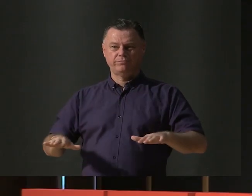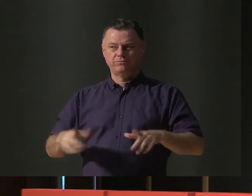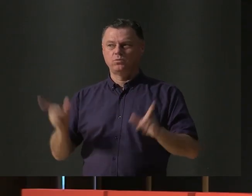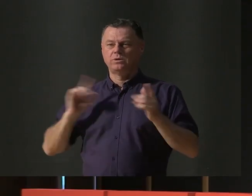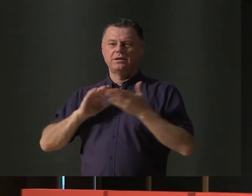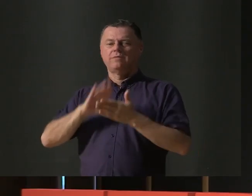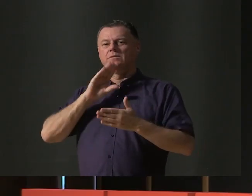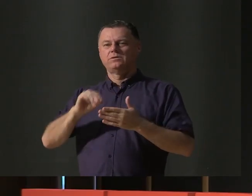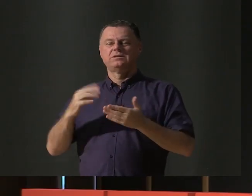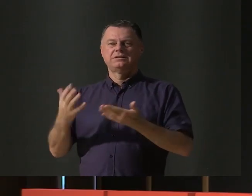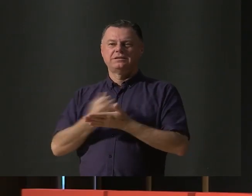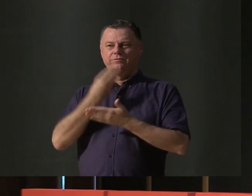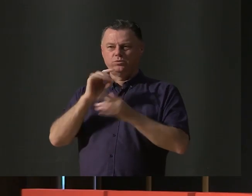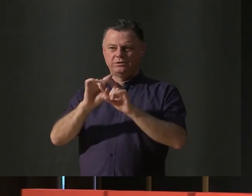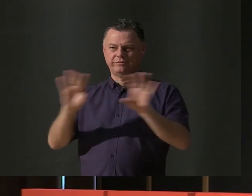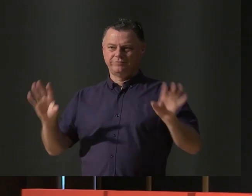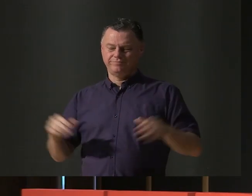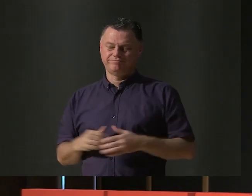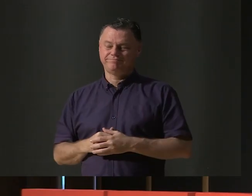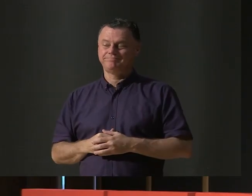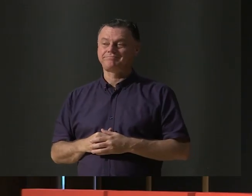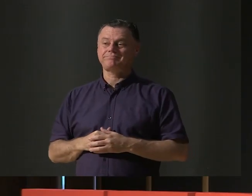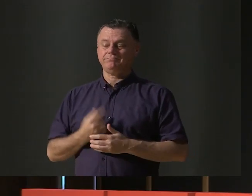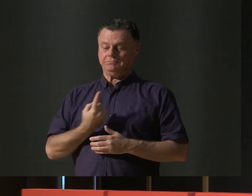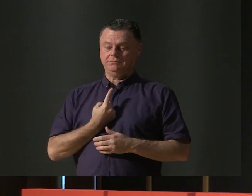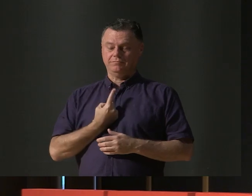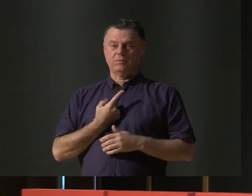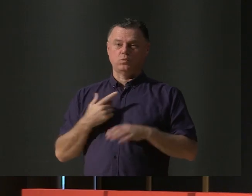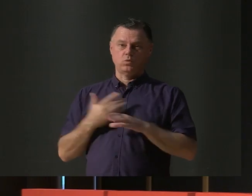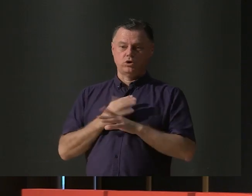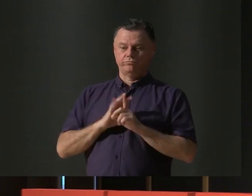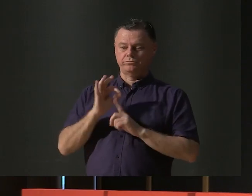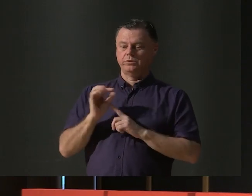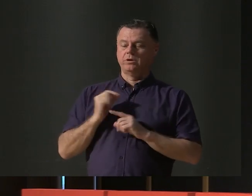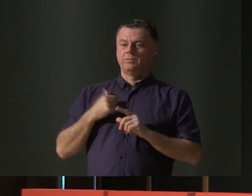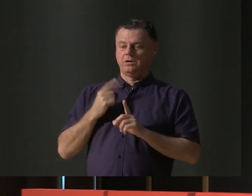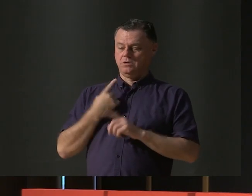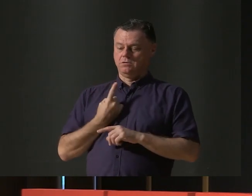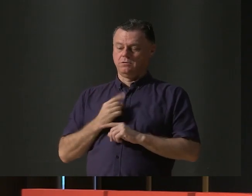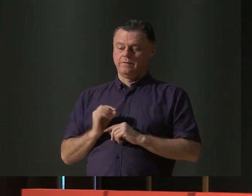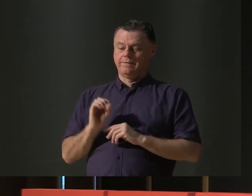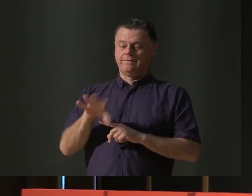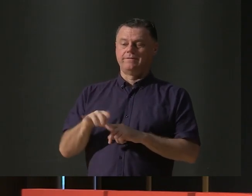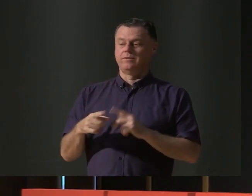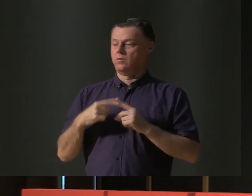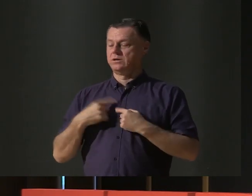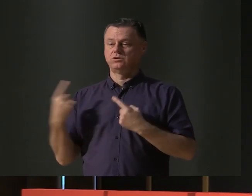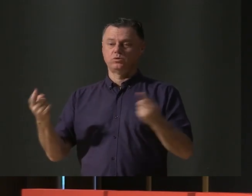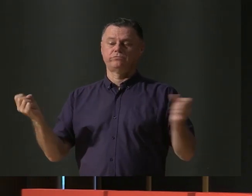There are so many things that we can do collectively that will amount to big impacts. And not just for platypuses, but for